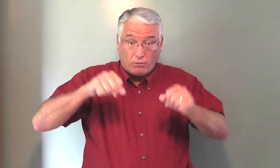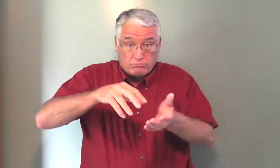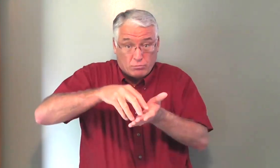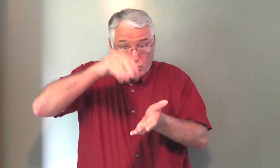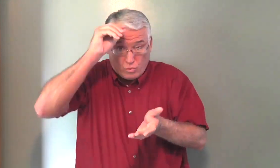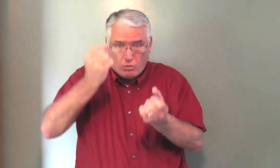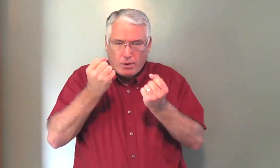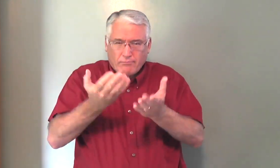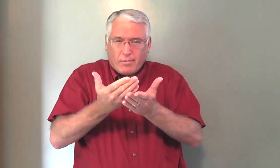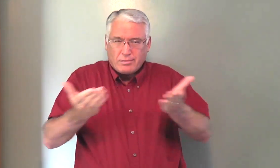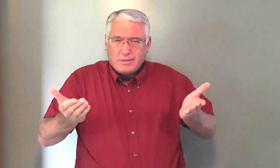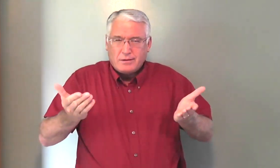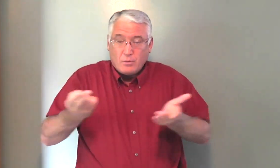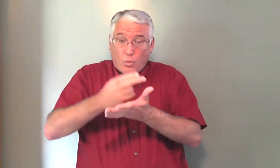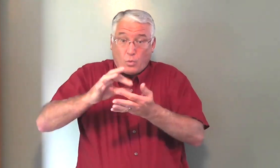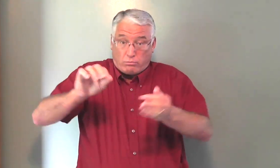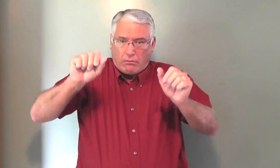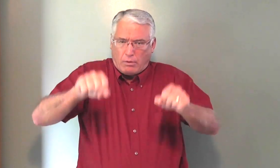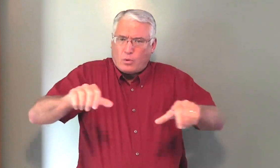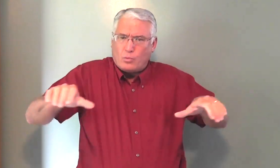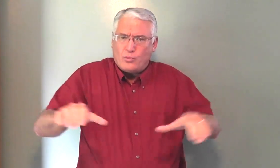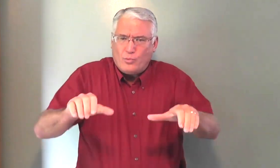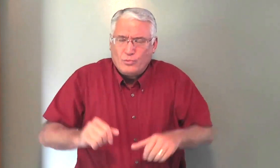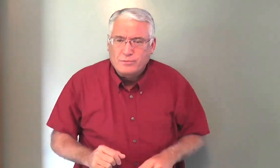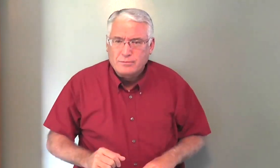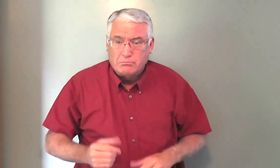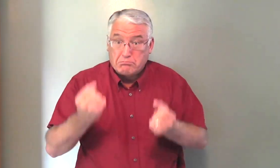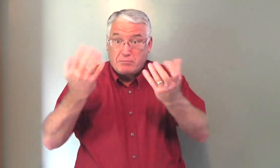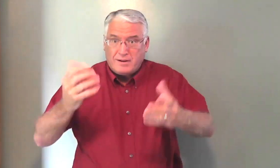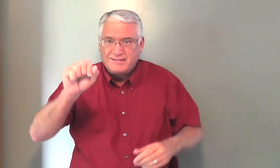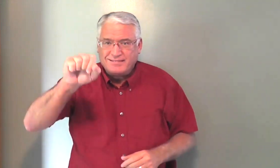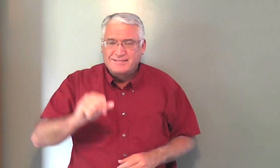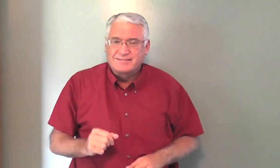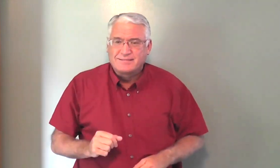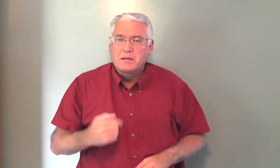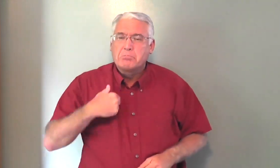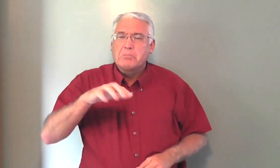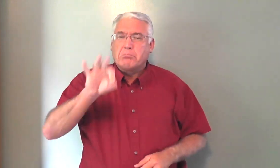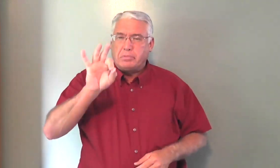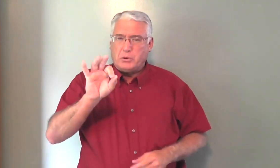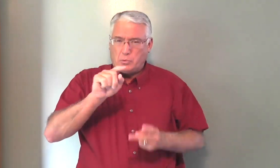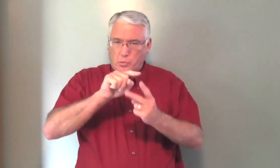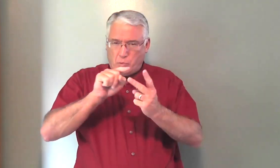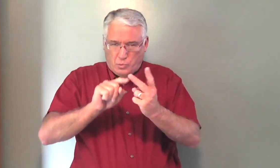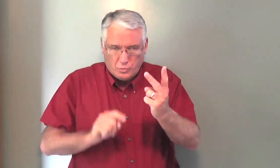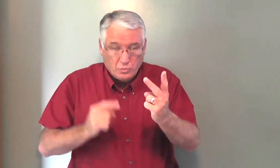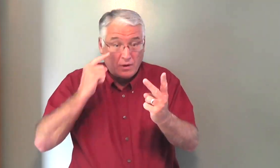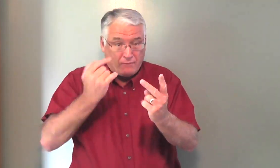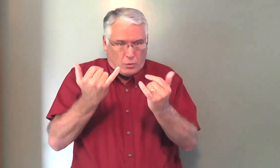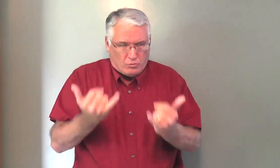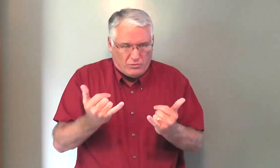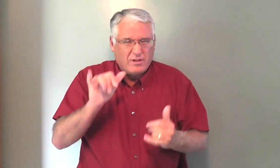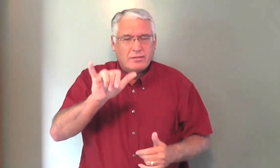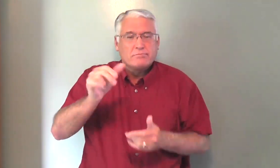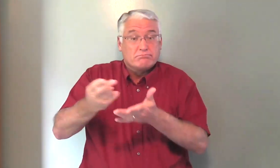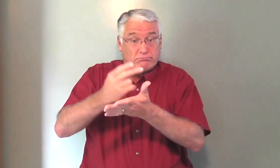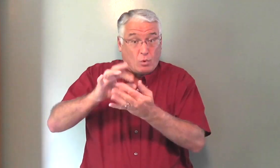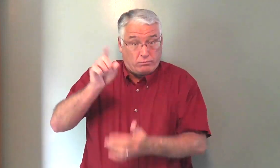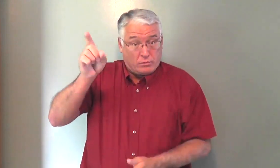We can learn many things that the Holy Spirit can do. Yes. But for today, I'm going to pick only two for